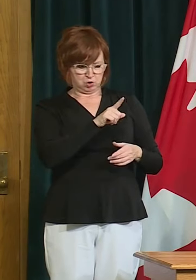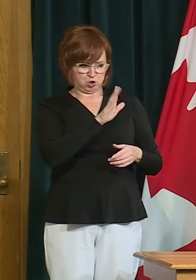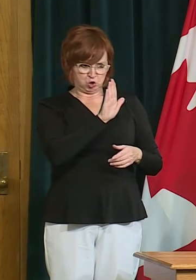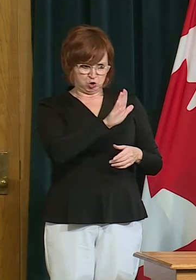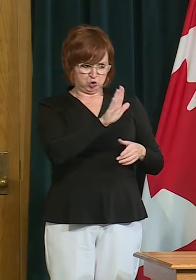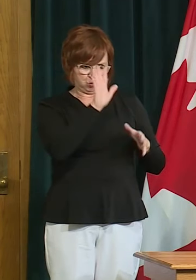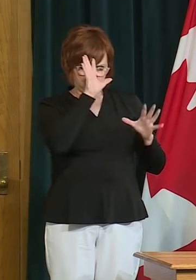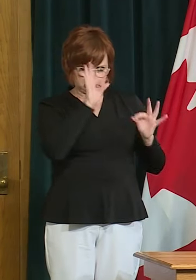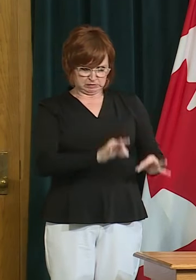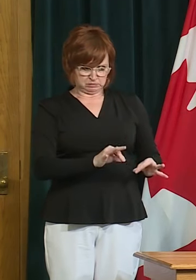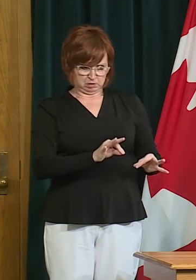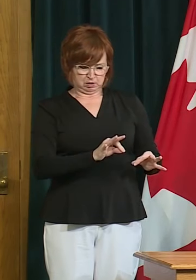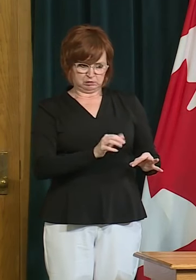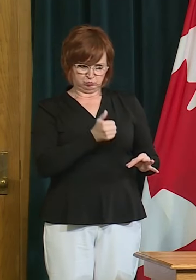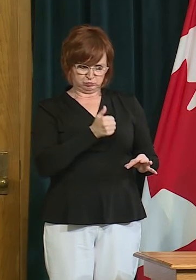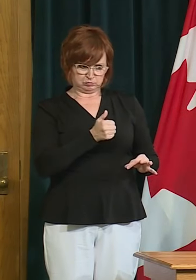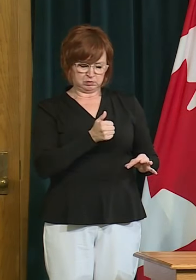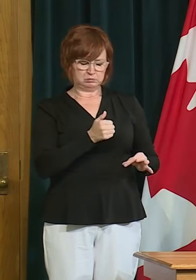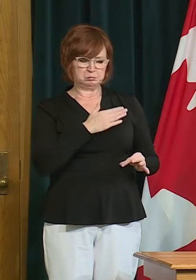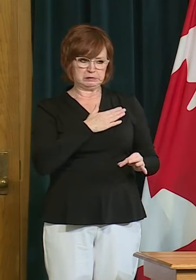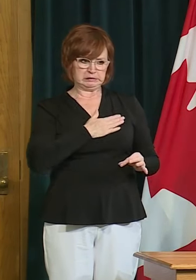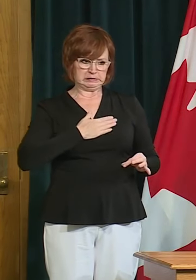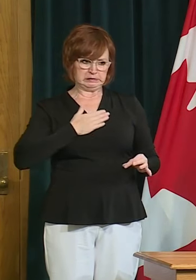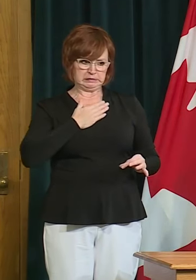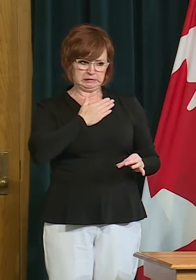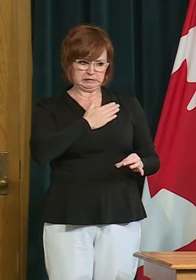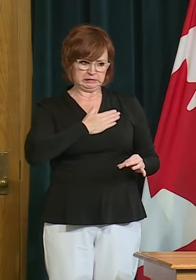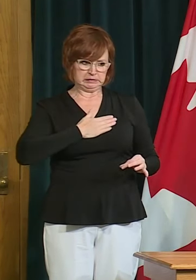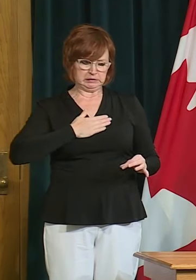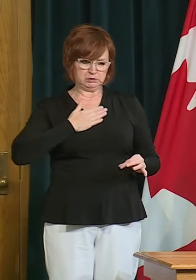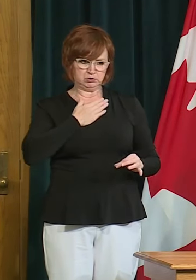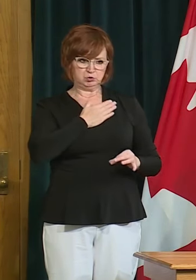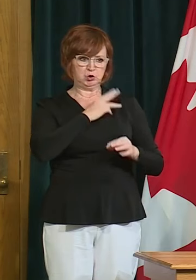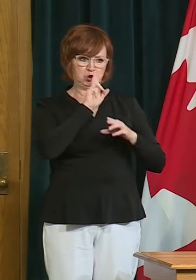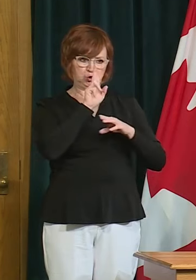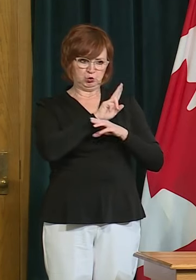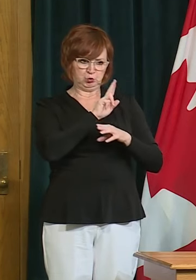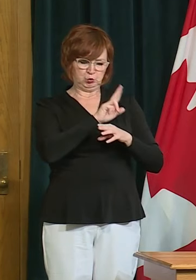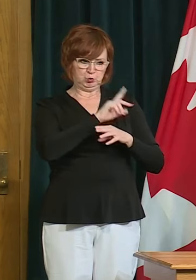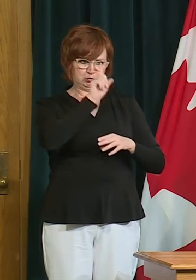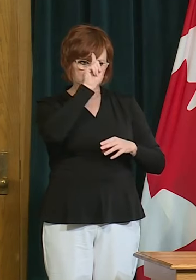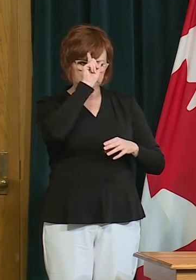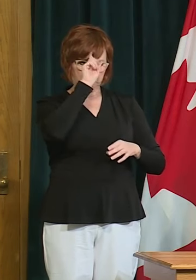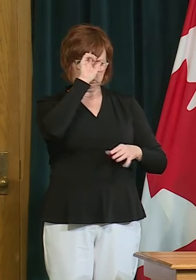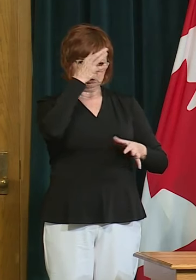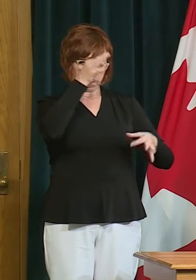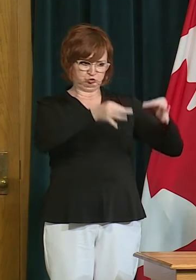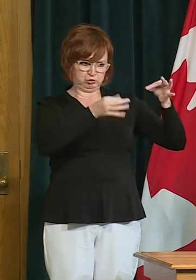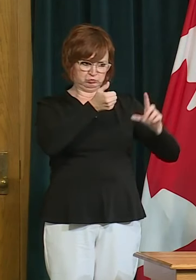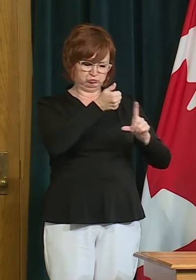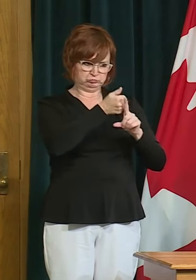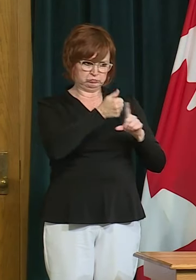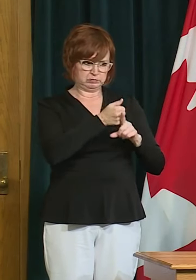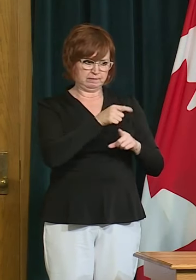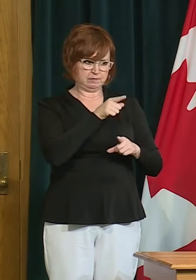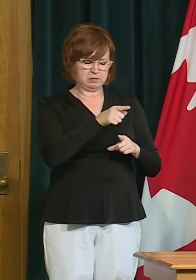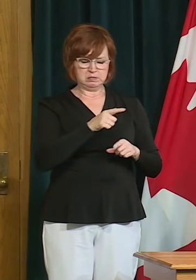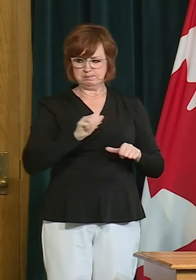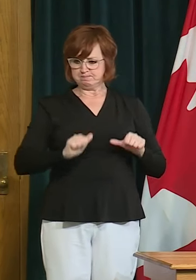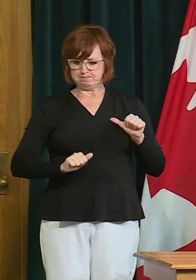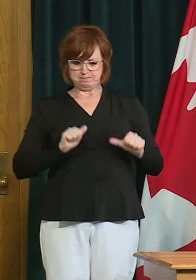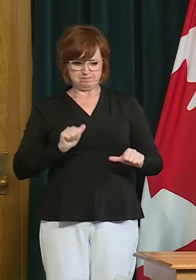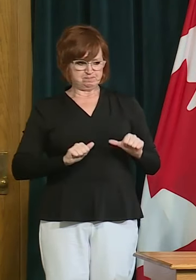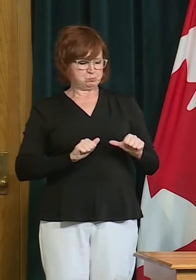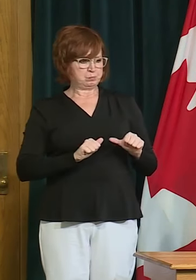use very very good judgment to respect the public health orders that are in place to abide